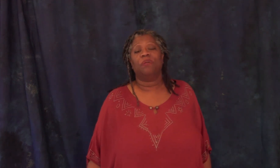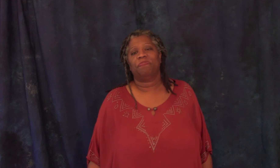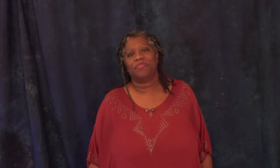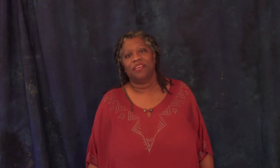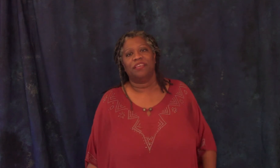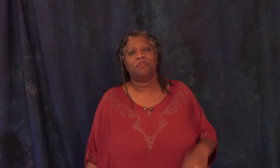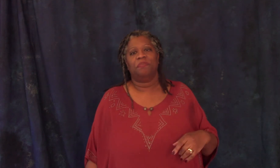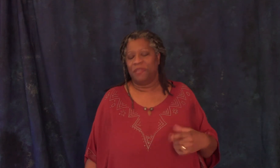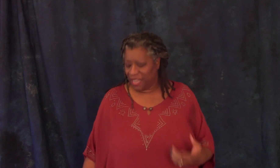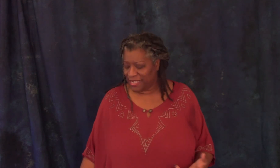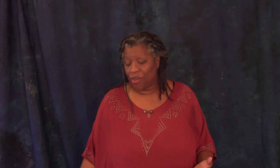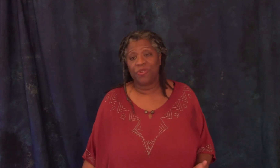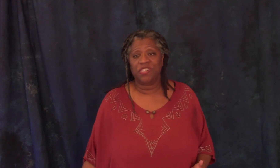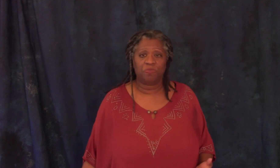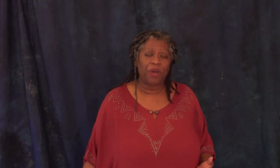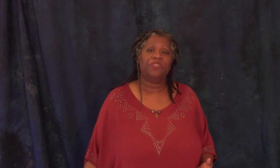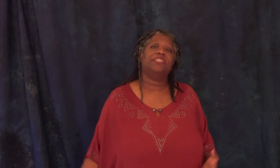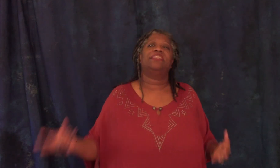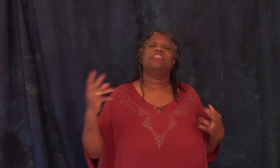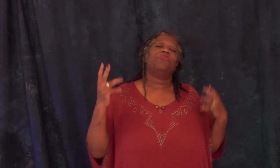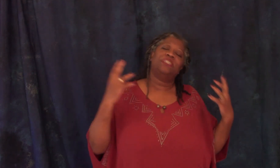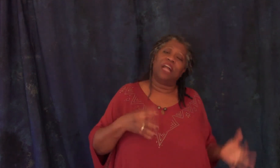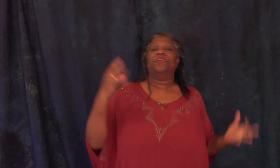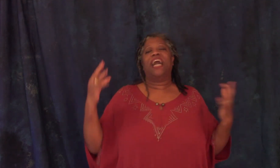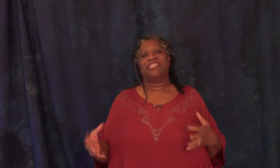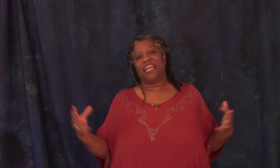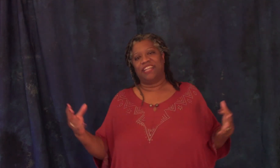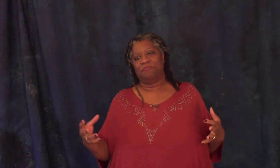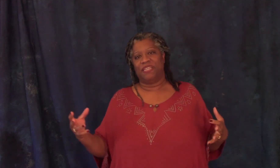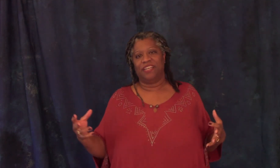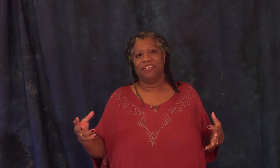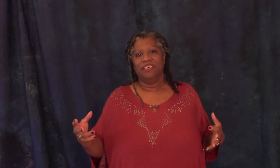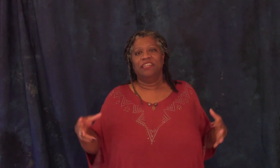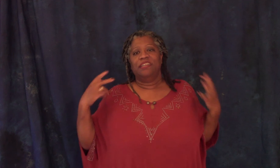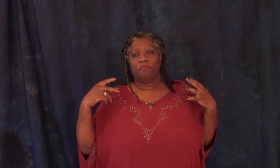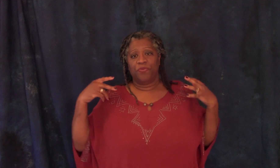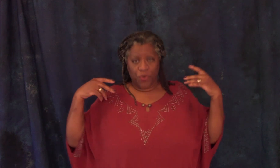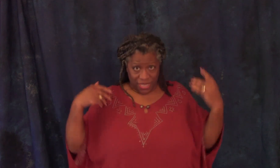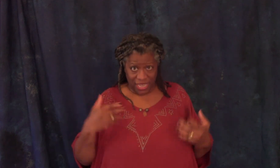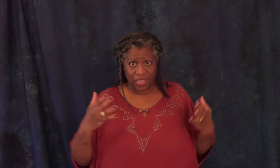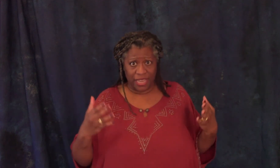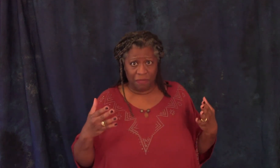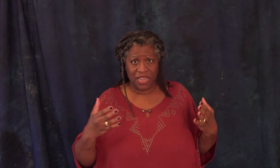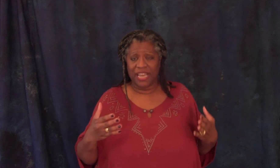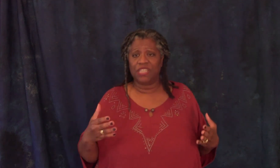because now it was exposed there was another task that had to be done before the king came out of the castle